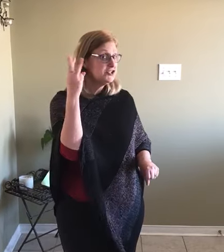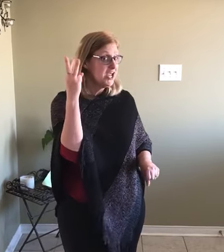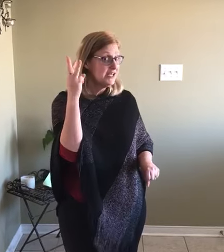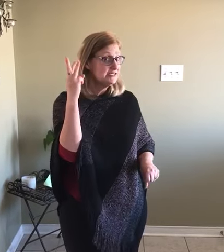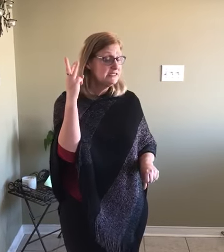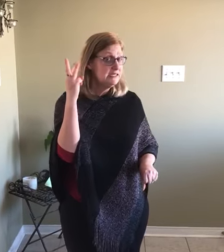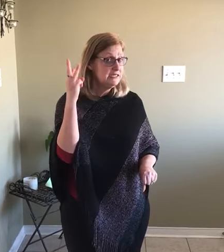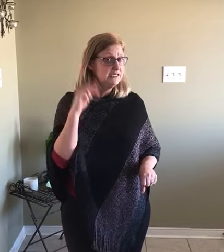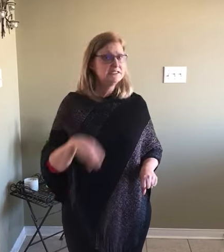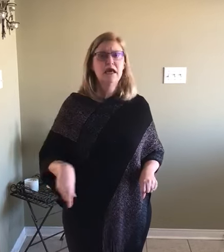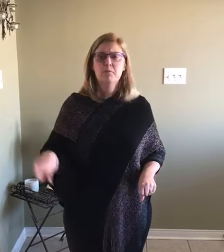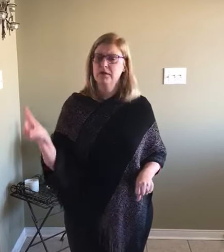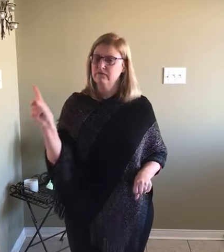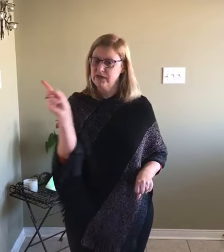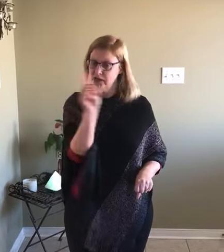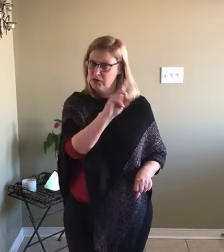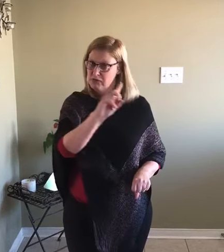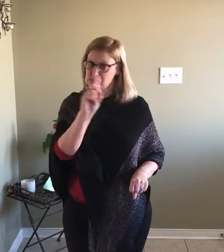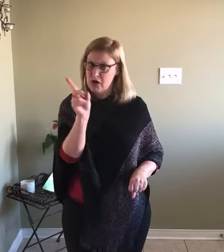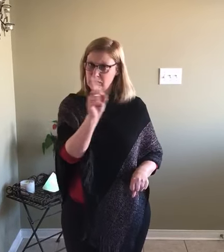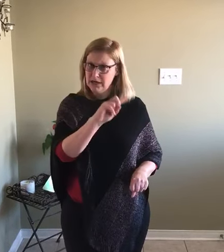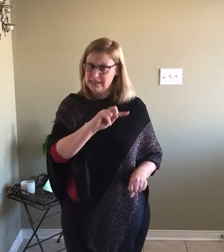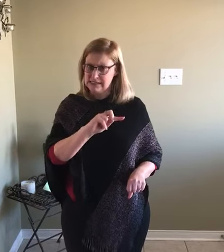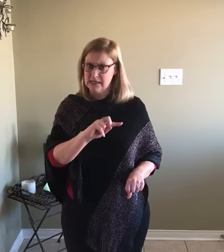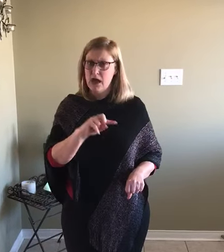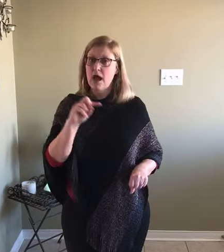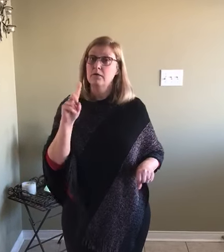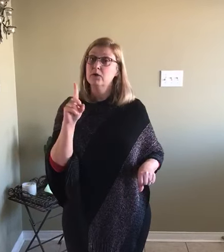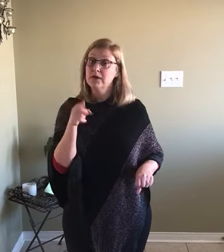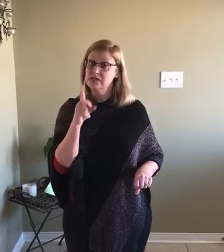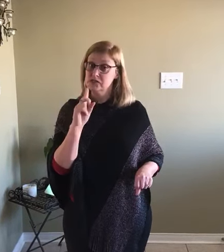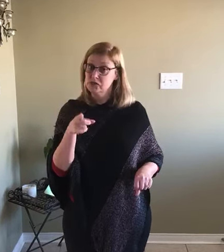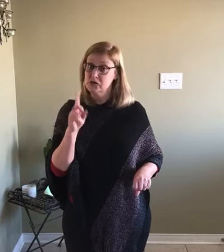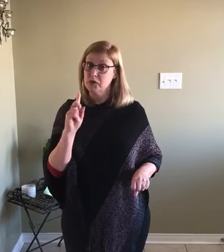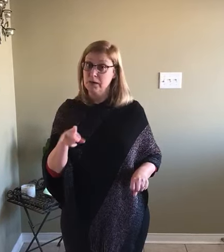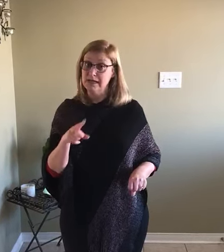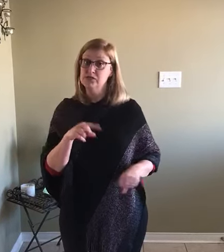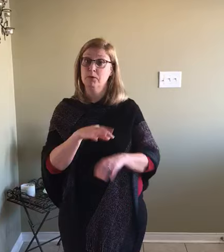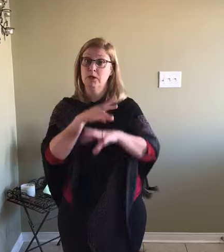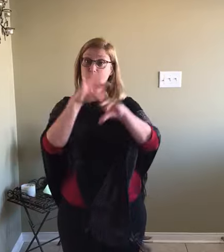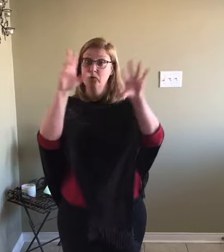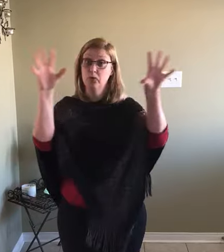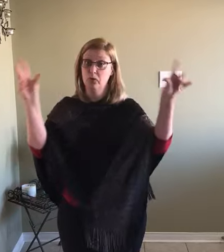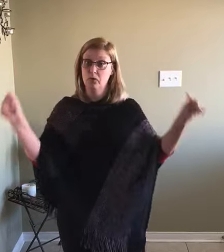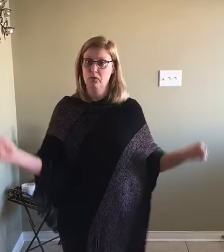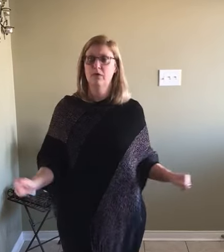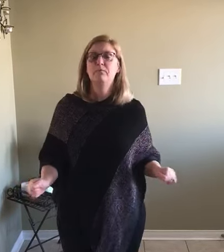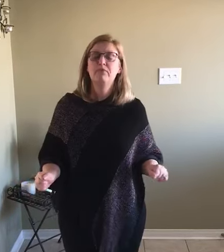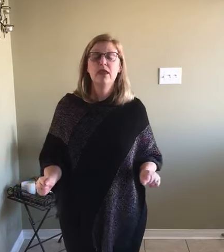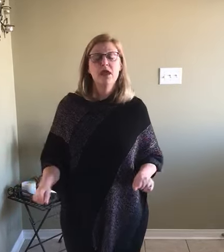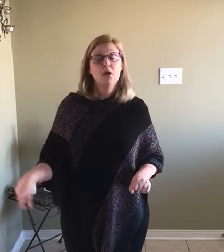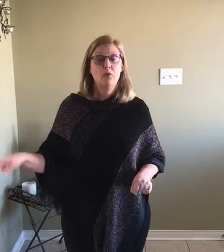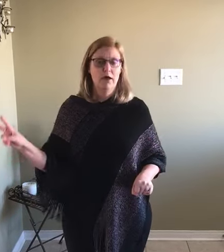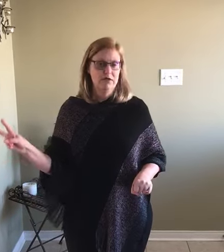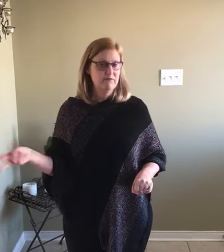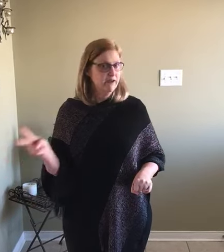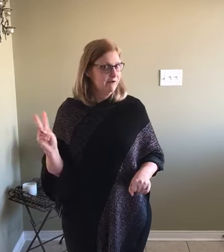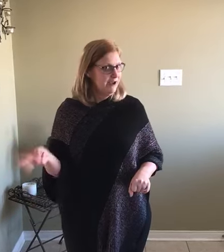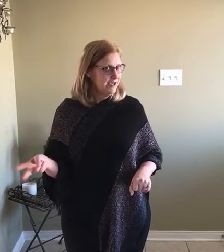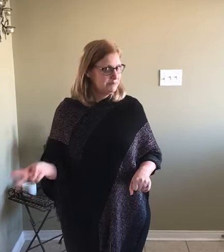chances, but if you don't listen, I'm going to turn you into a goon. Well, the very next